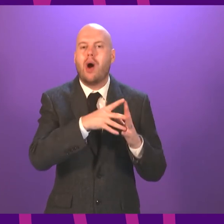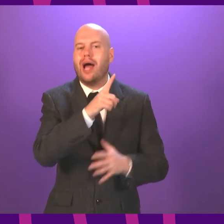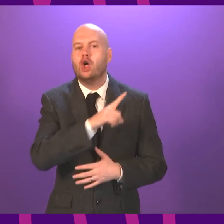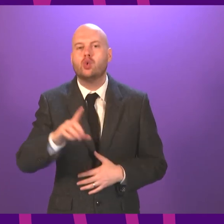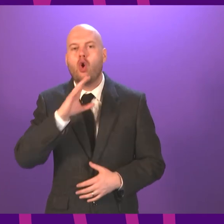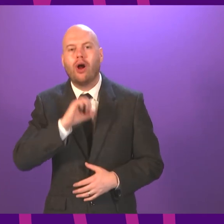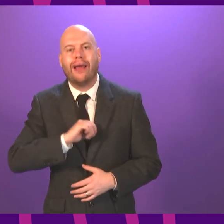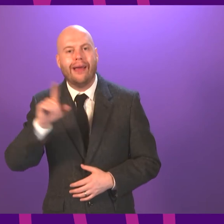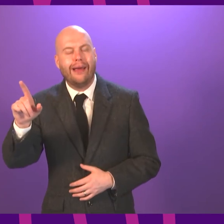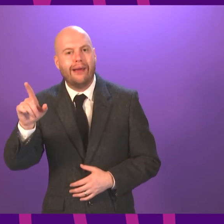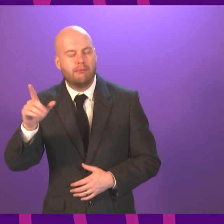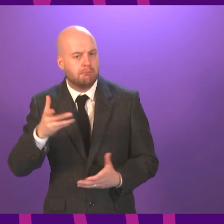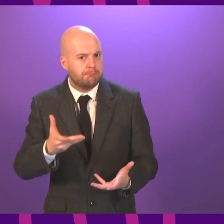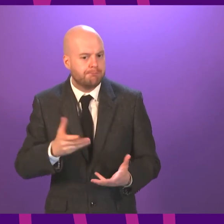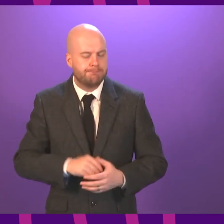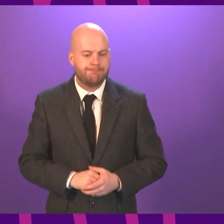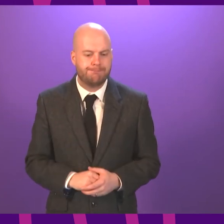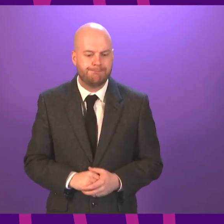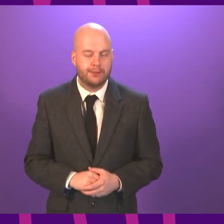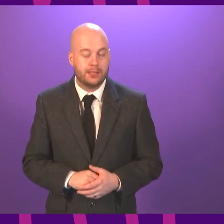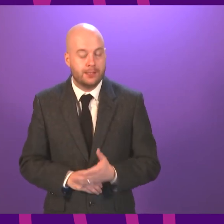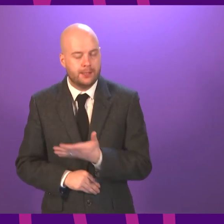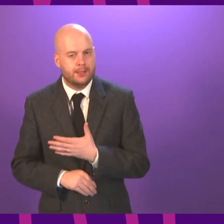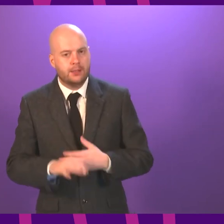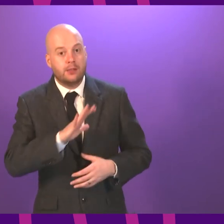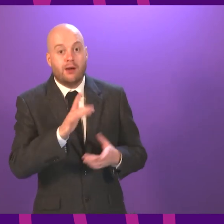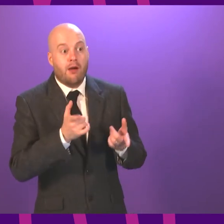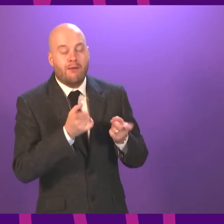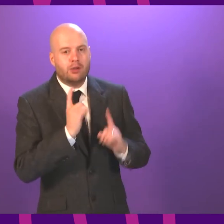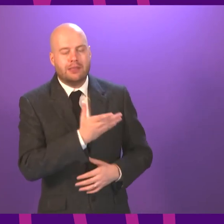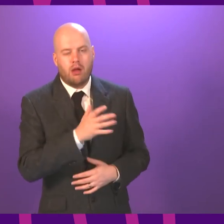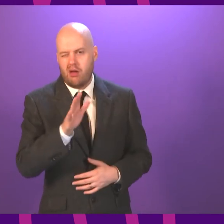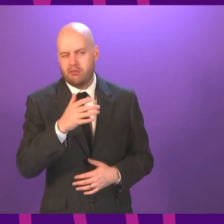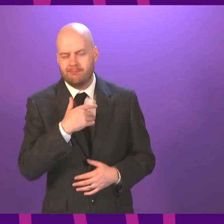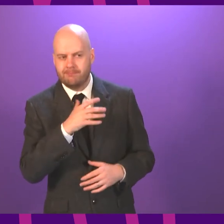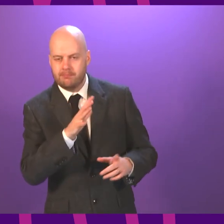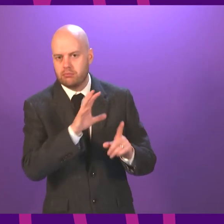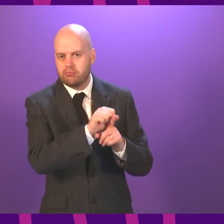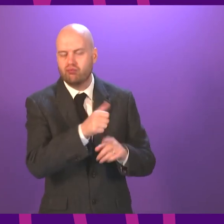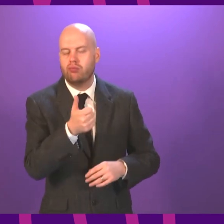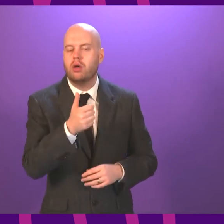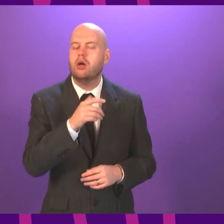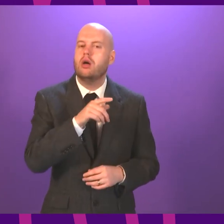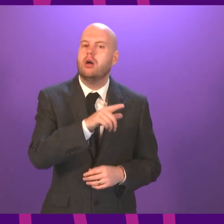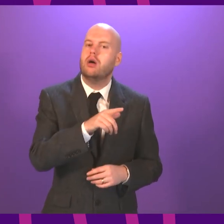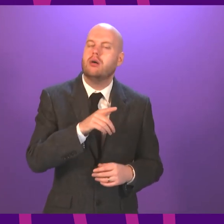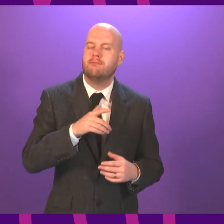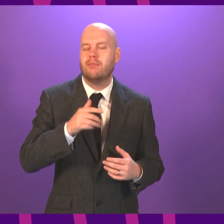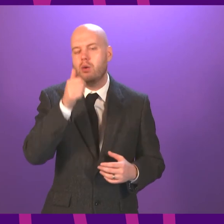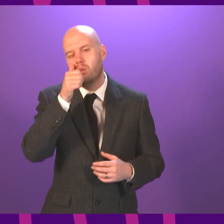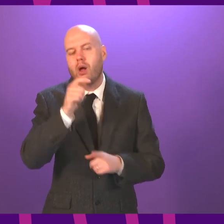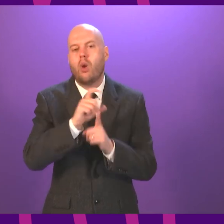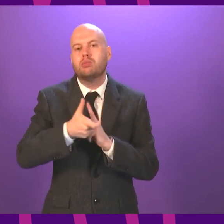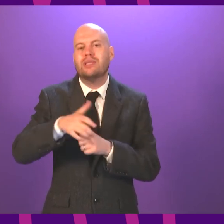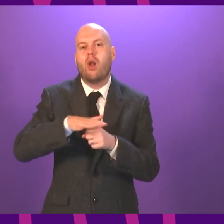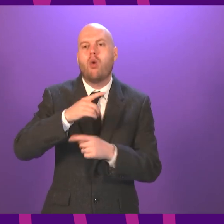First, let me say I absolutely recognise and understand the frustration of communities at this and indeed at other recent disruption and the